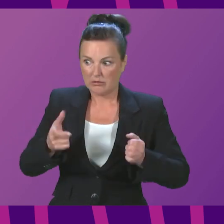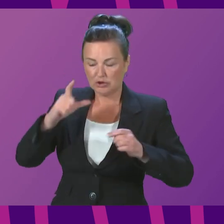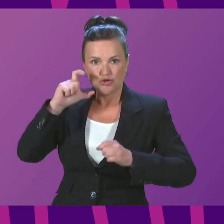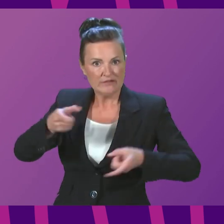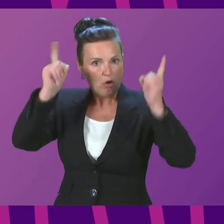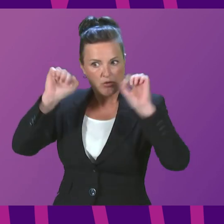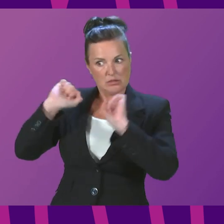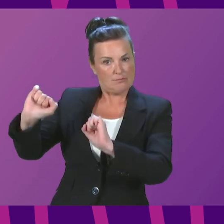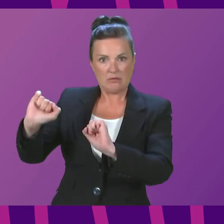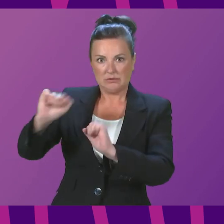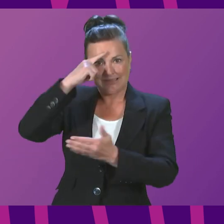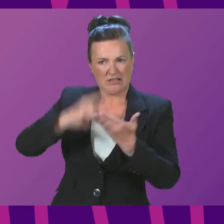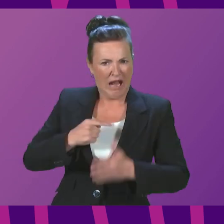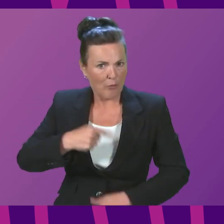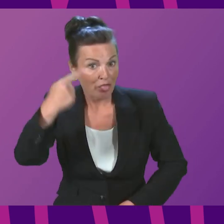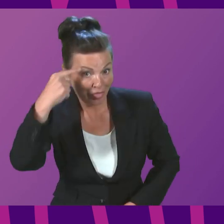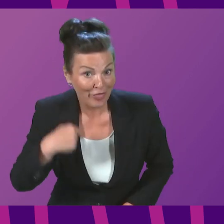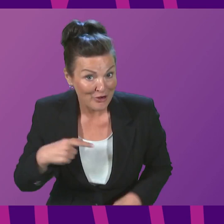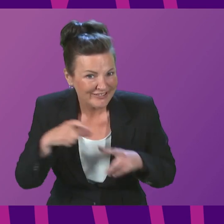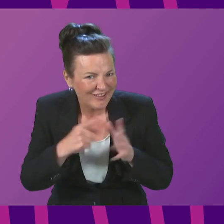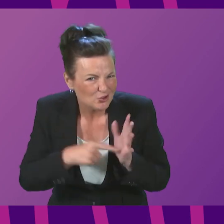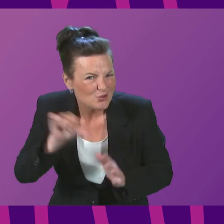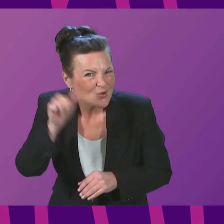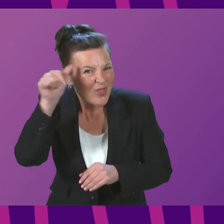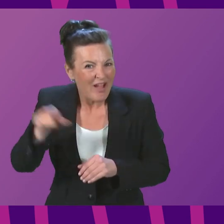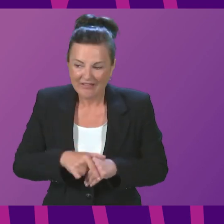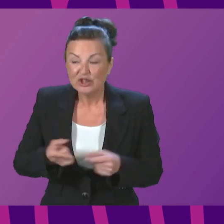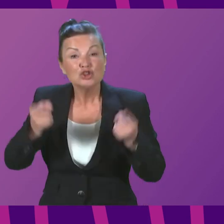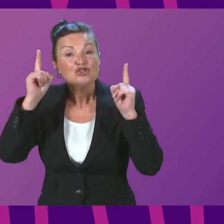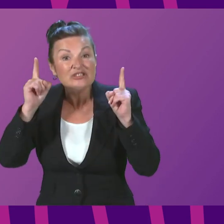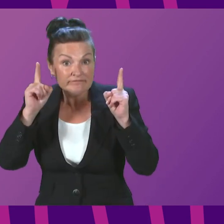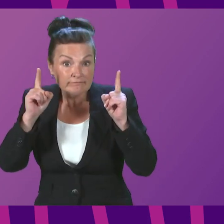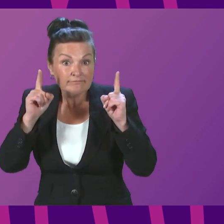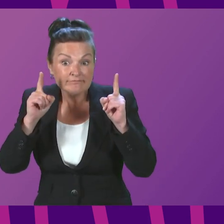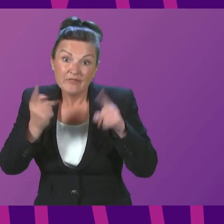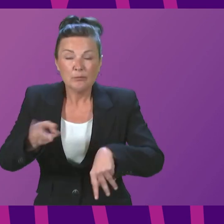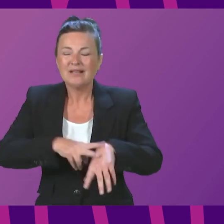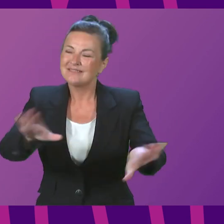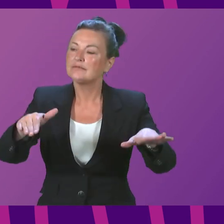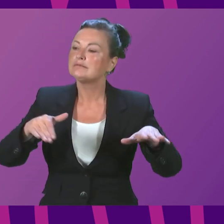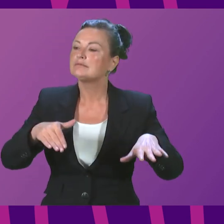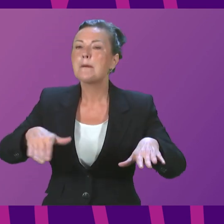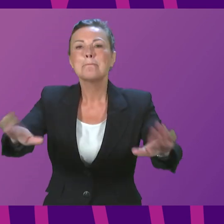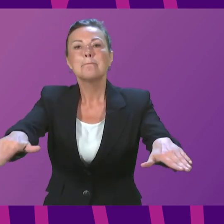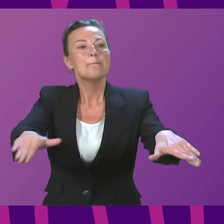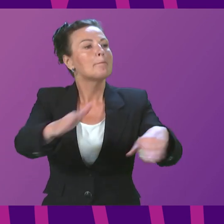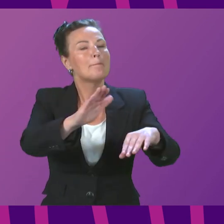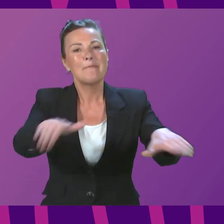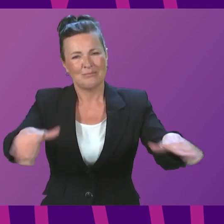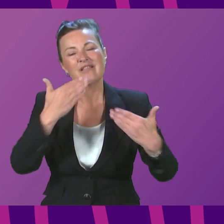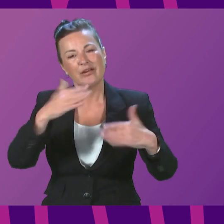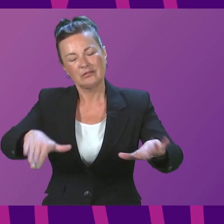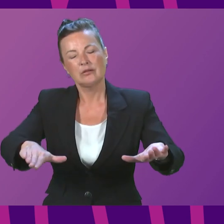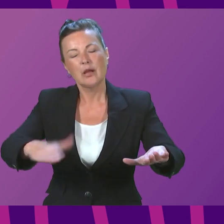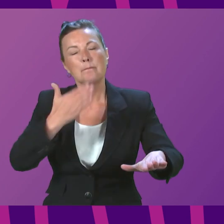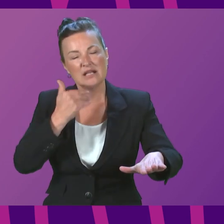would have thought Douglas Ross might know that the Chief Constable has advised... Members, thank you.